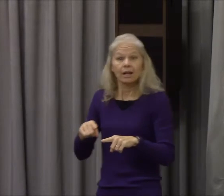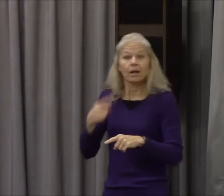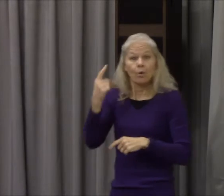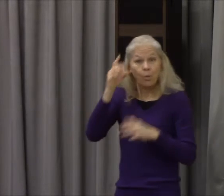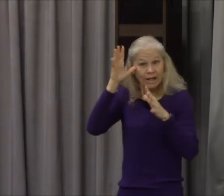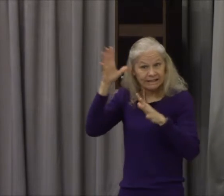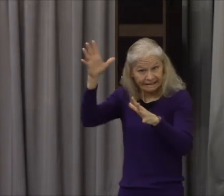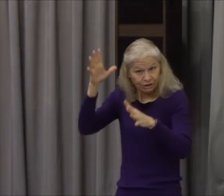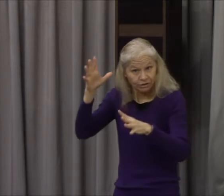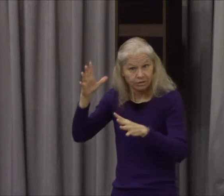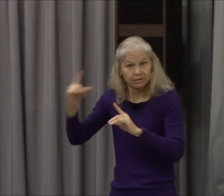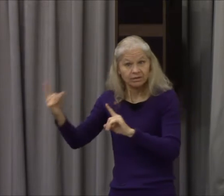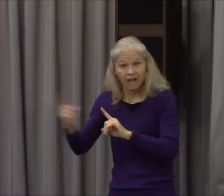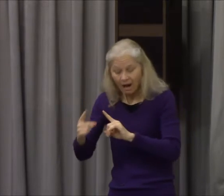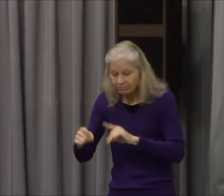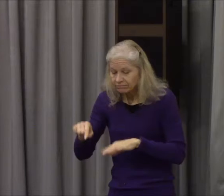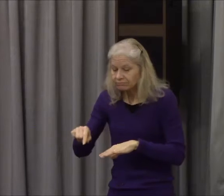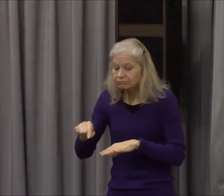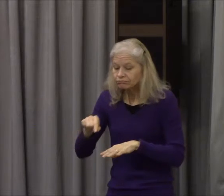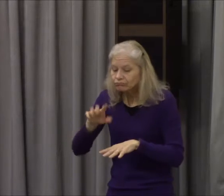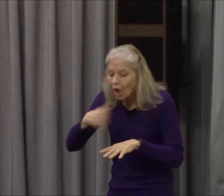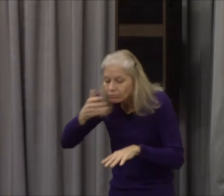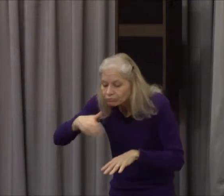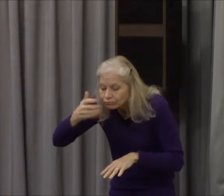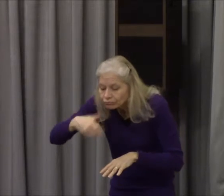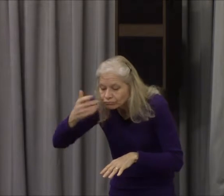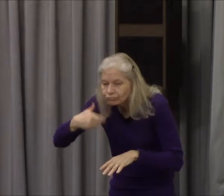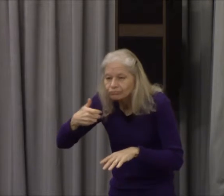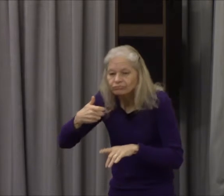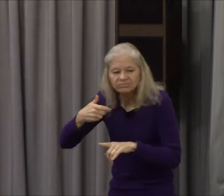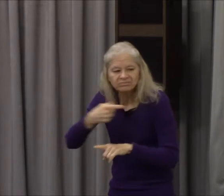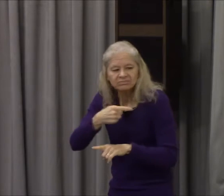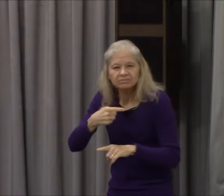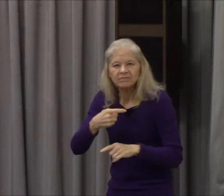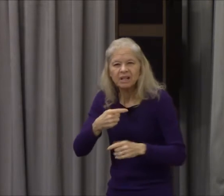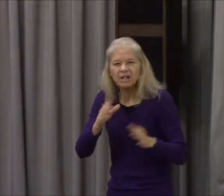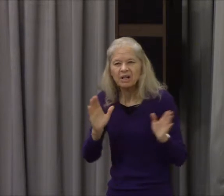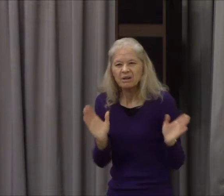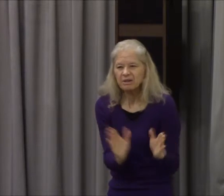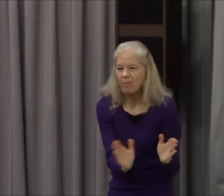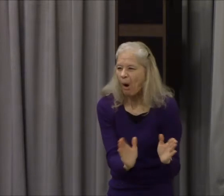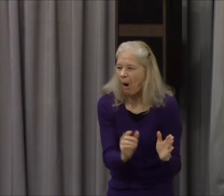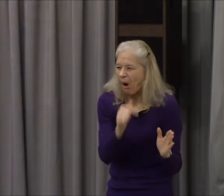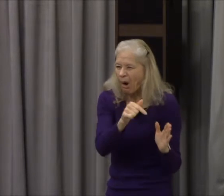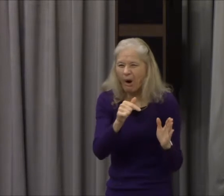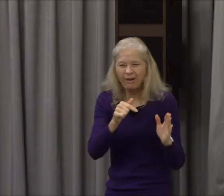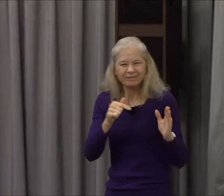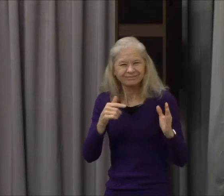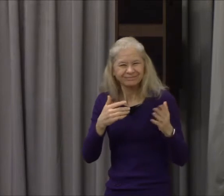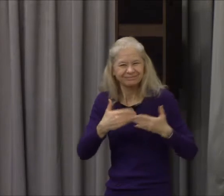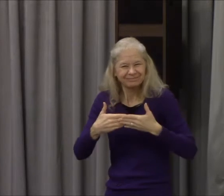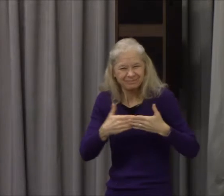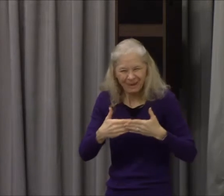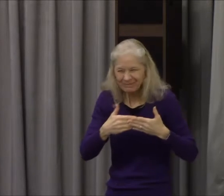what are you looking at me like that for see here's the thing you just had a meeting with God